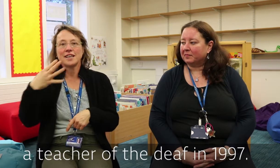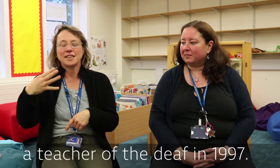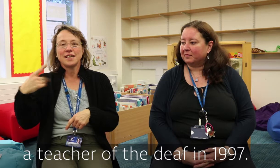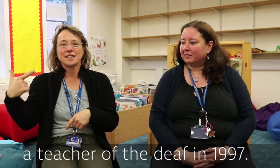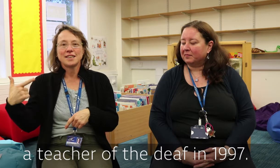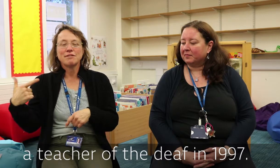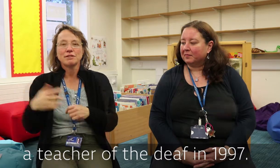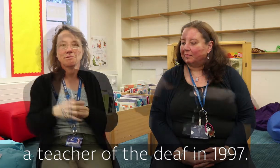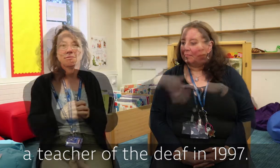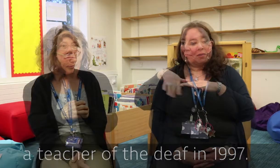1997.